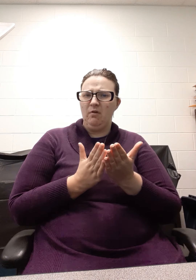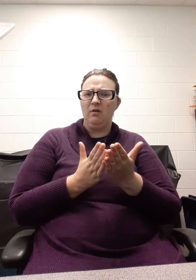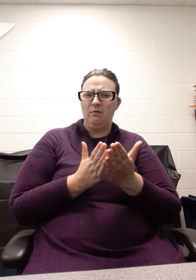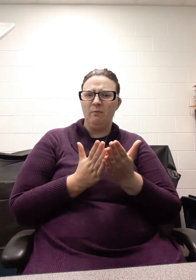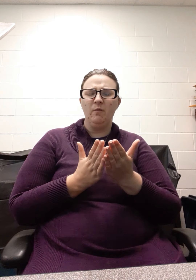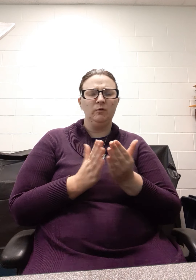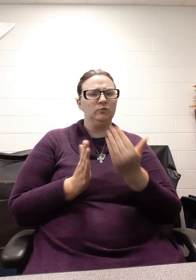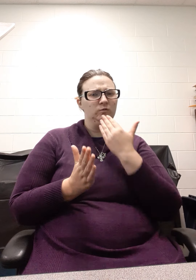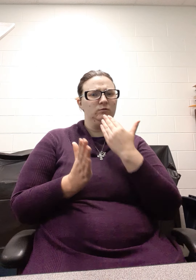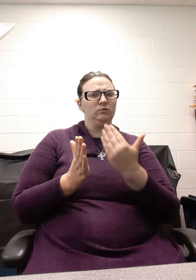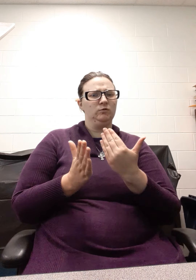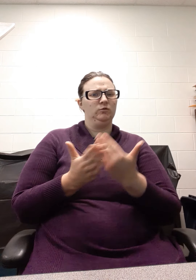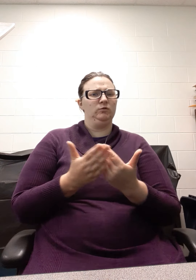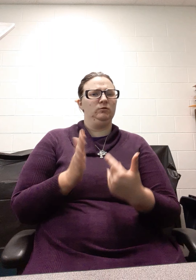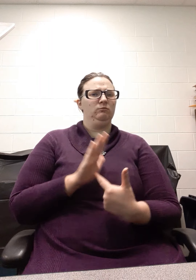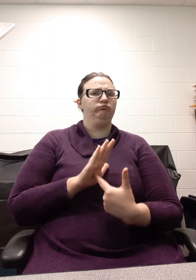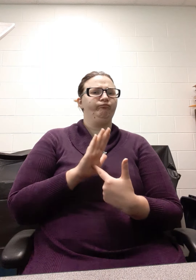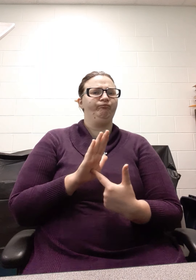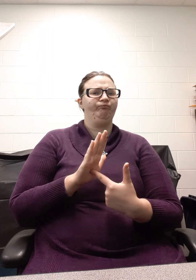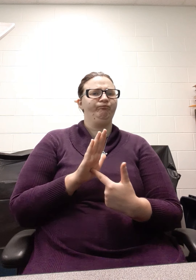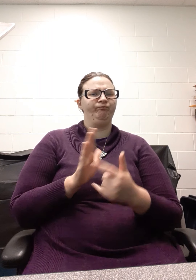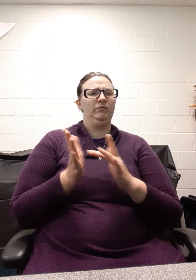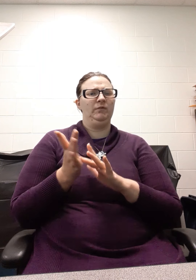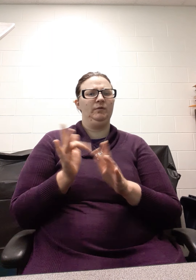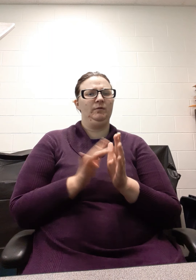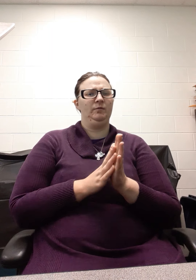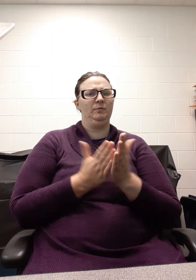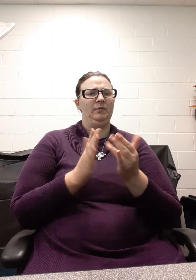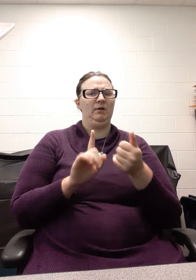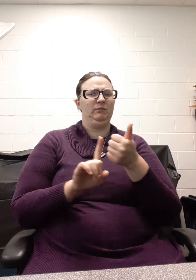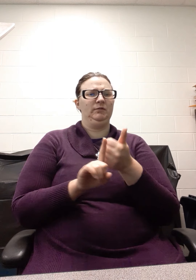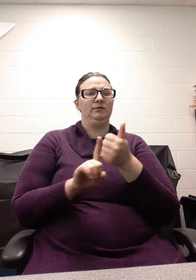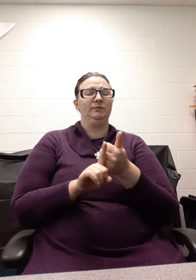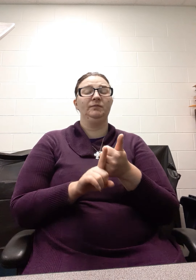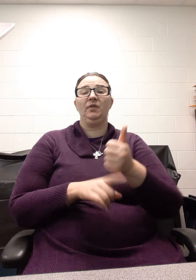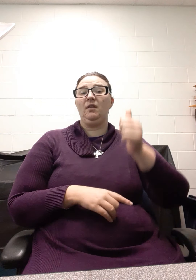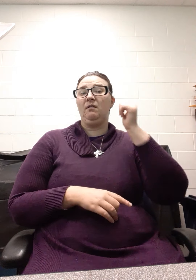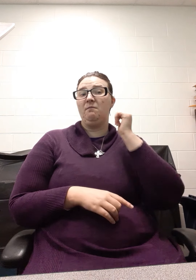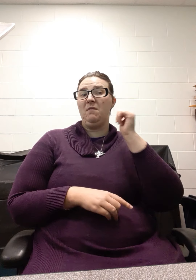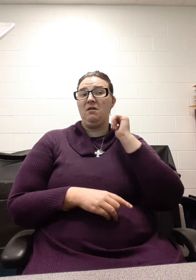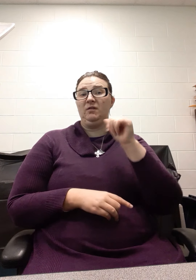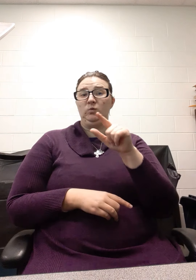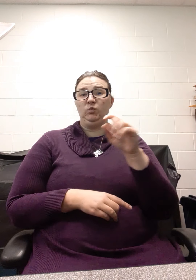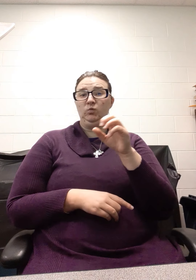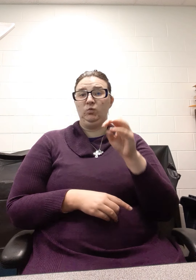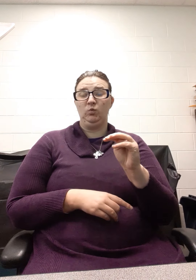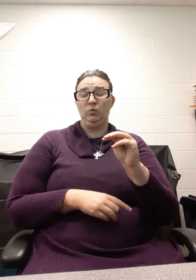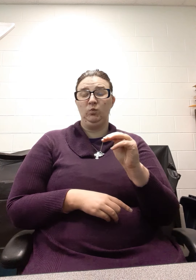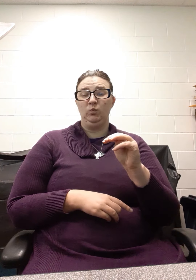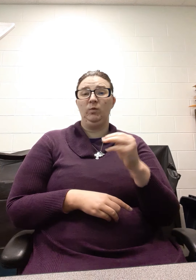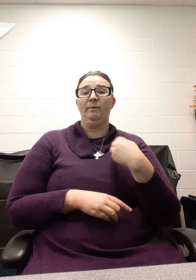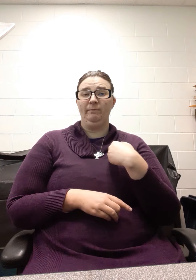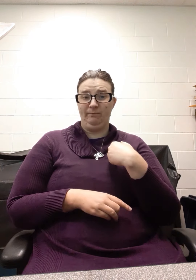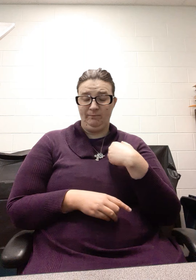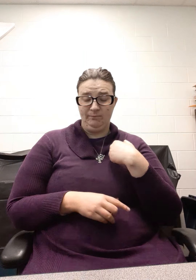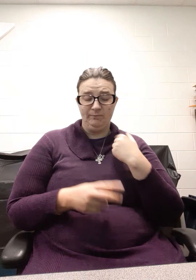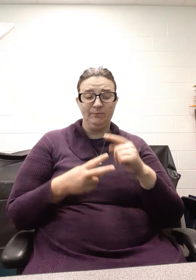So that's really good. And, again, we have the zoo that's out back. We have a restaurant here also, 1,500 seat,